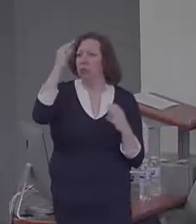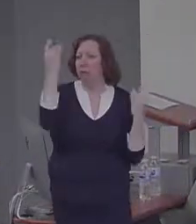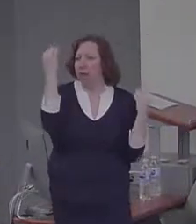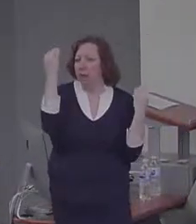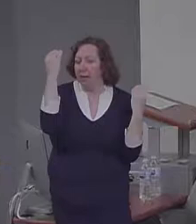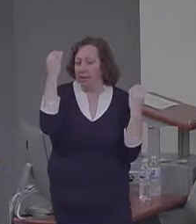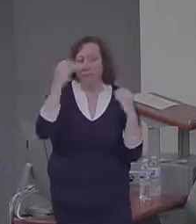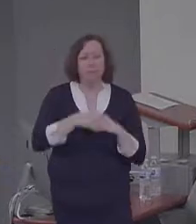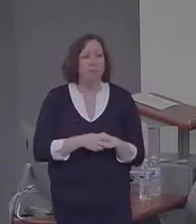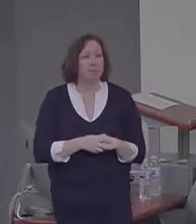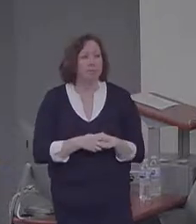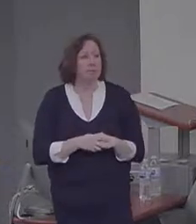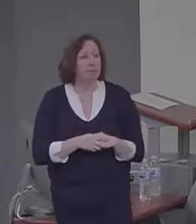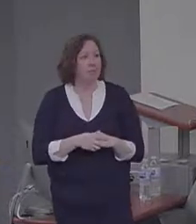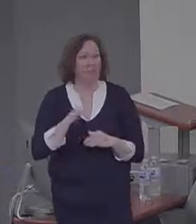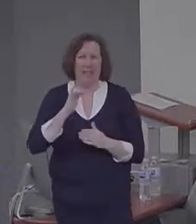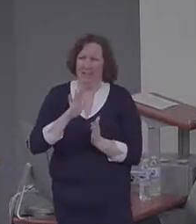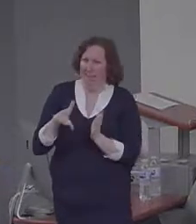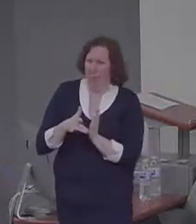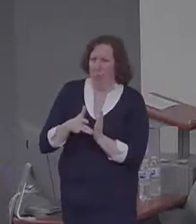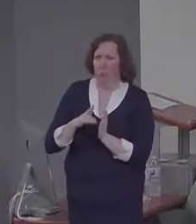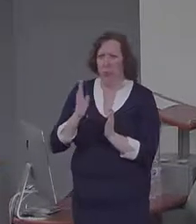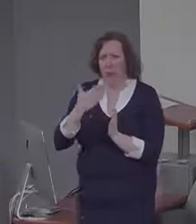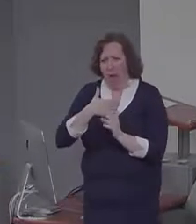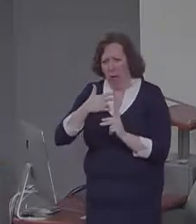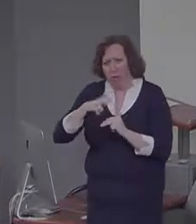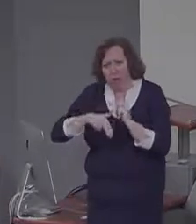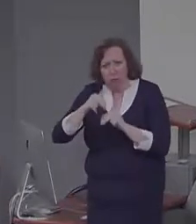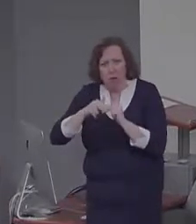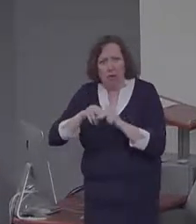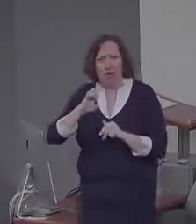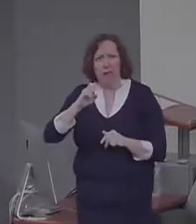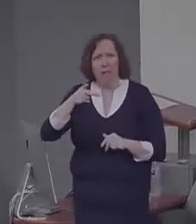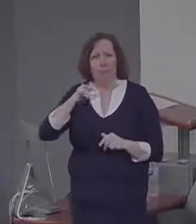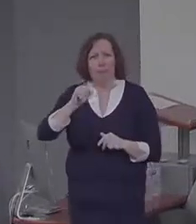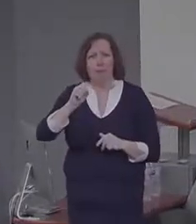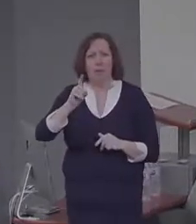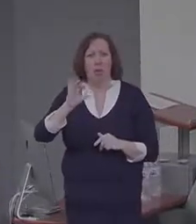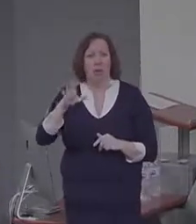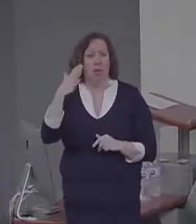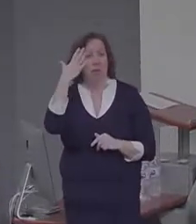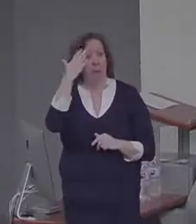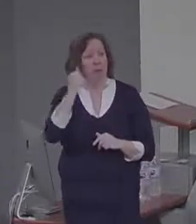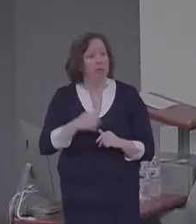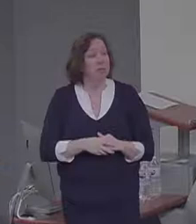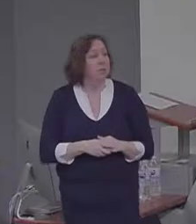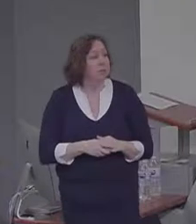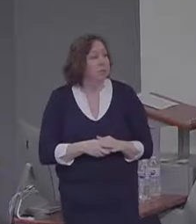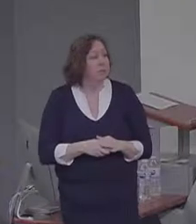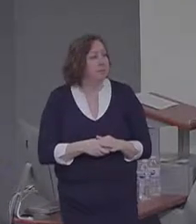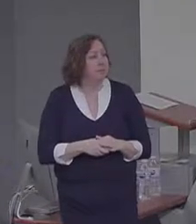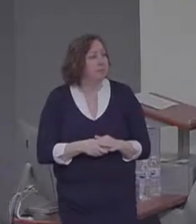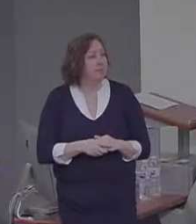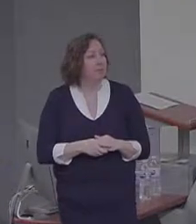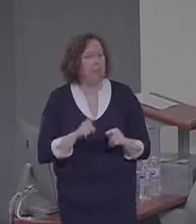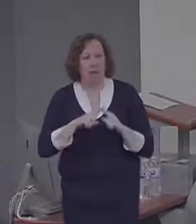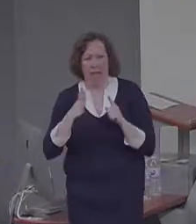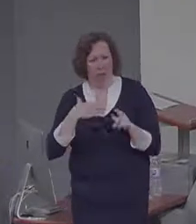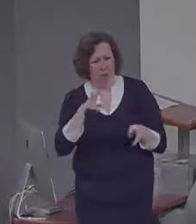episodic simulation idea. However, I would also say that these observations don't really provide conclusive evidence that